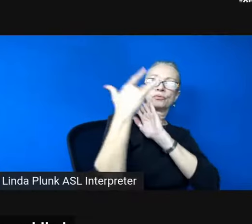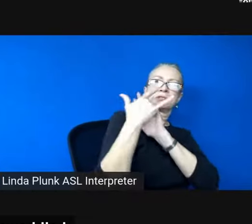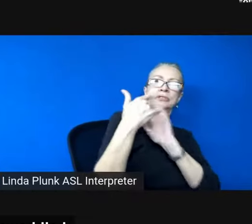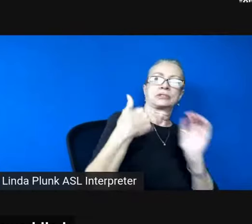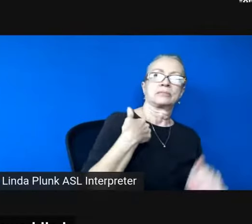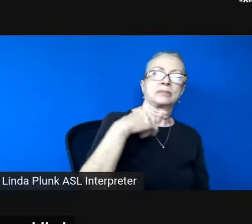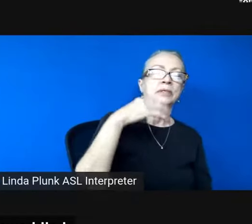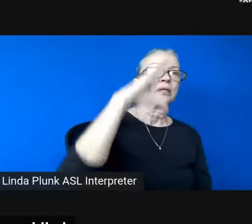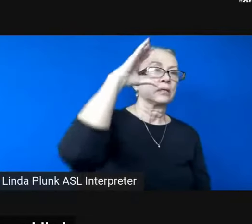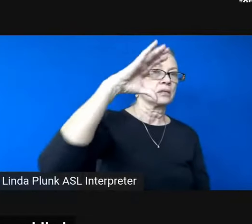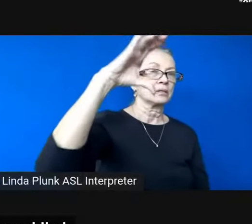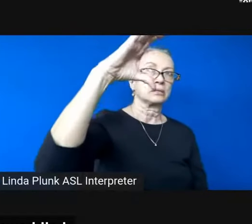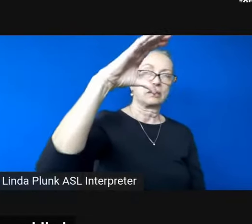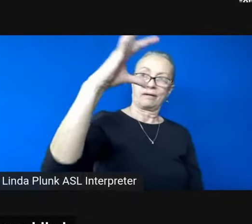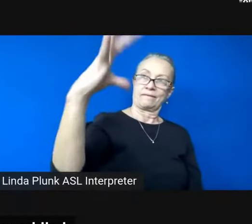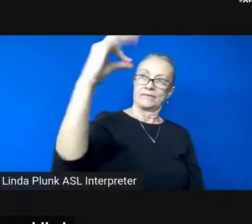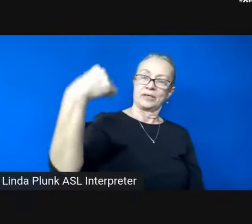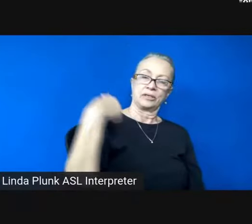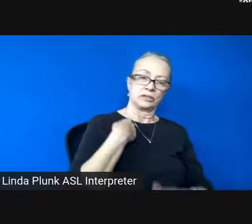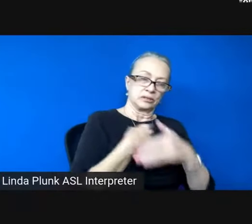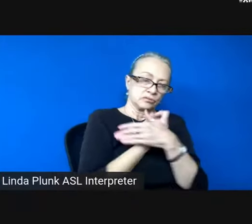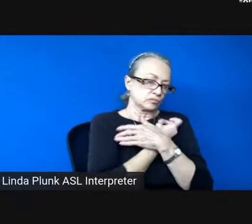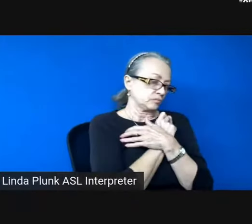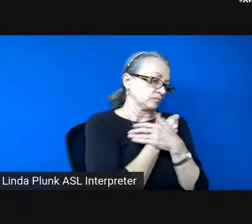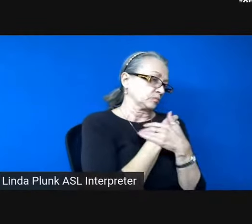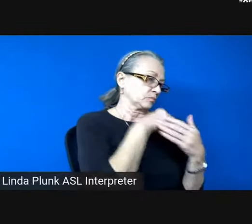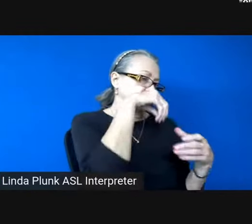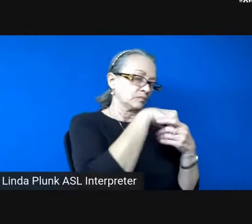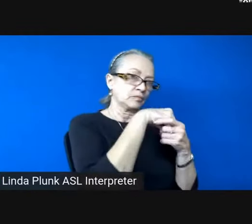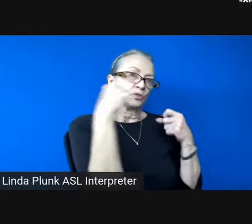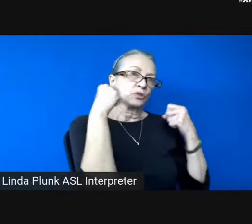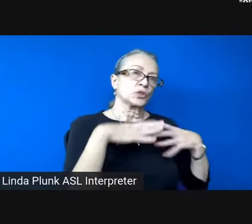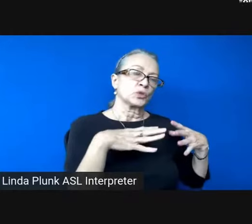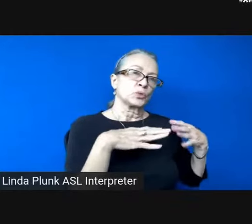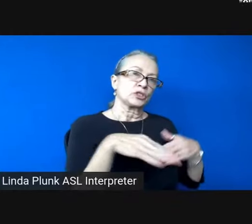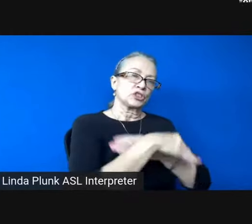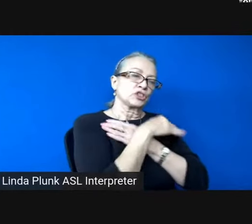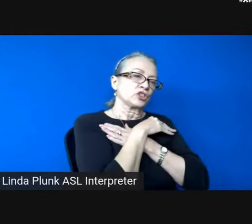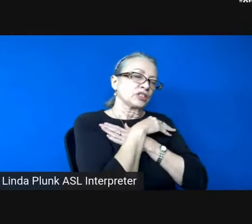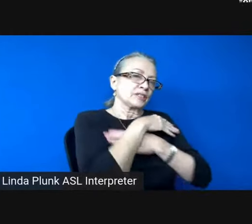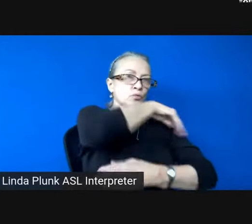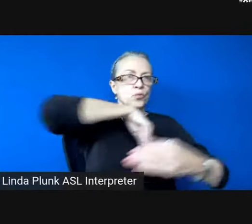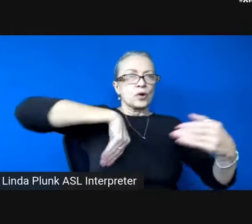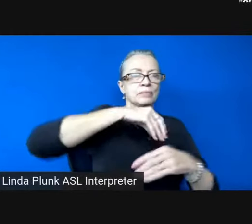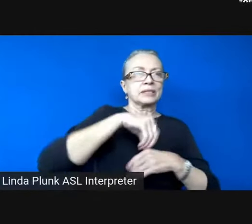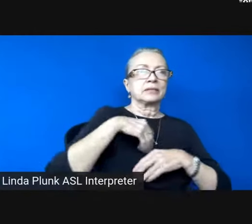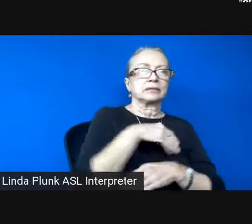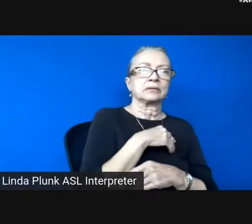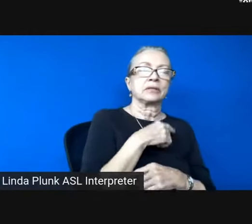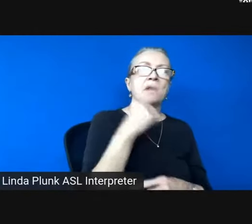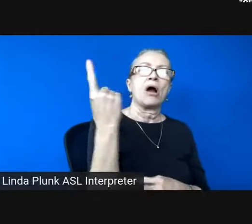swaddled in sweat through sheets gauze and salve while night wore off oh body always healing